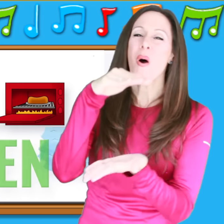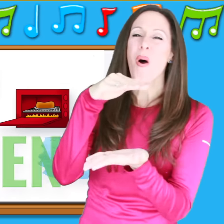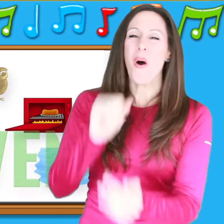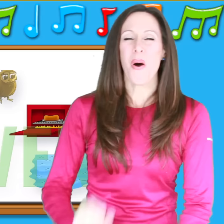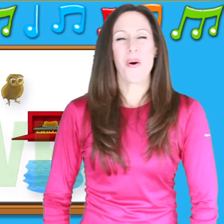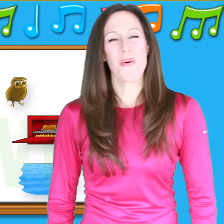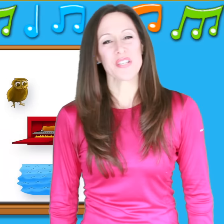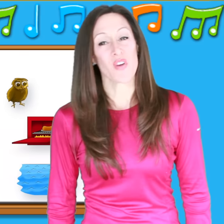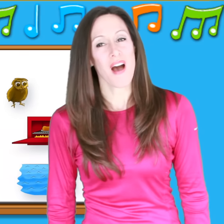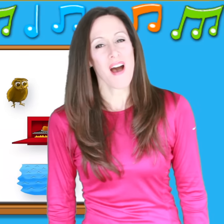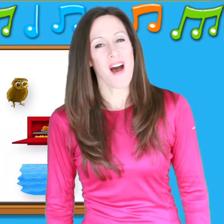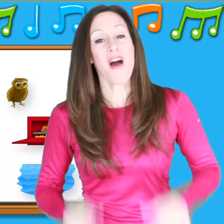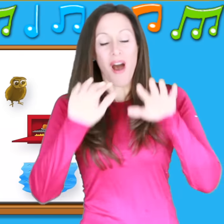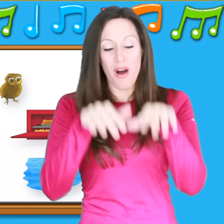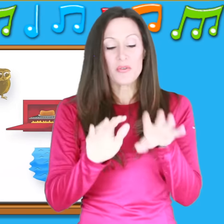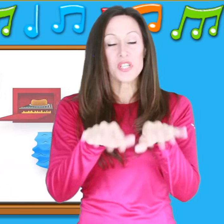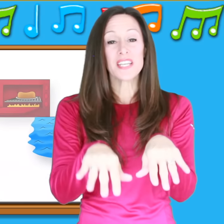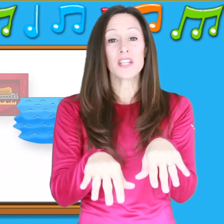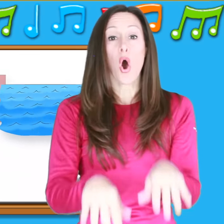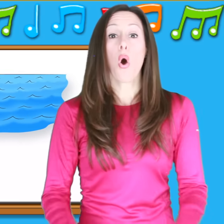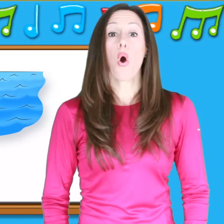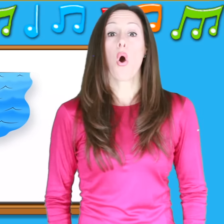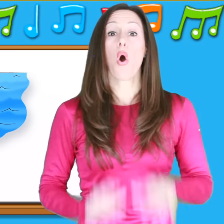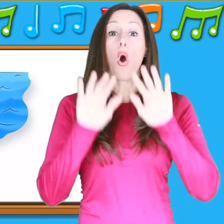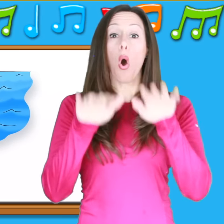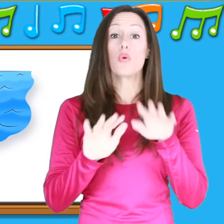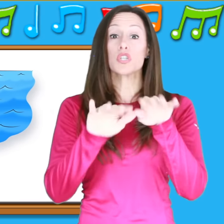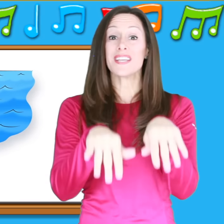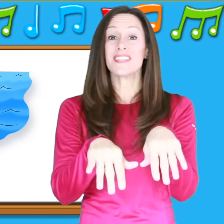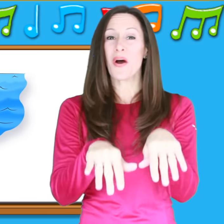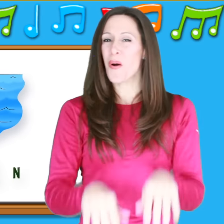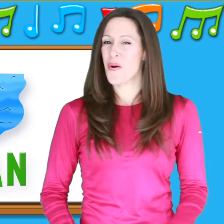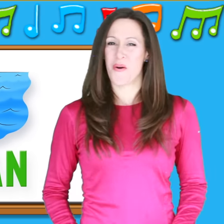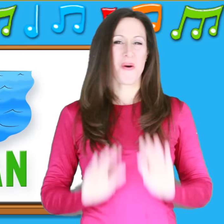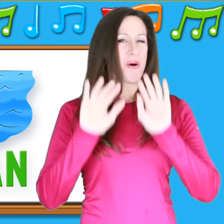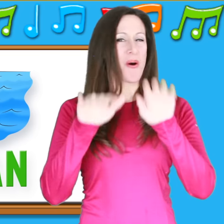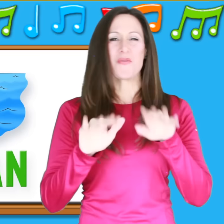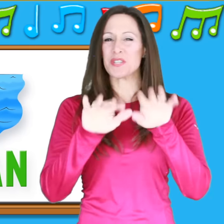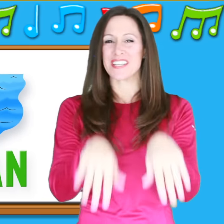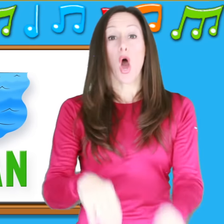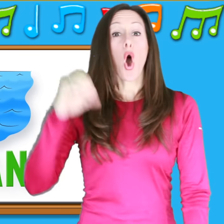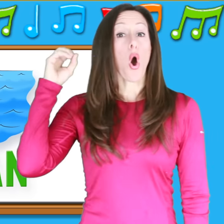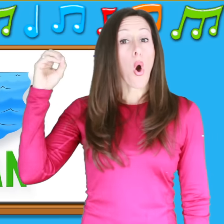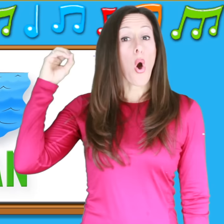is for O-O-ocean O-O-ocean, O-O-ocean O